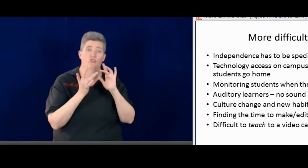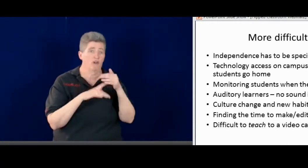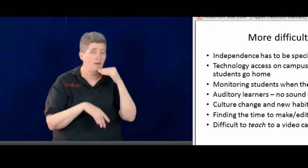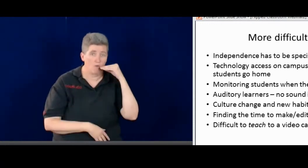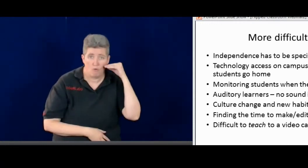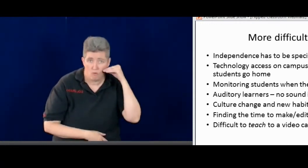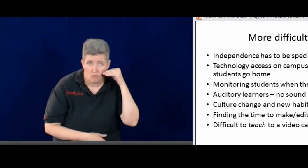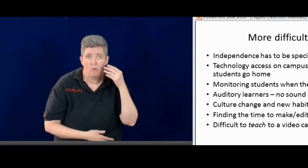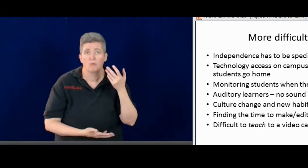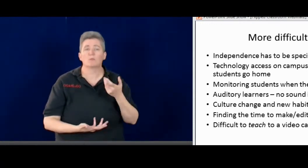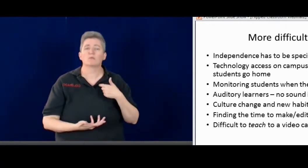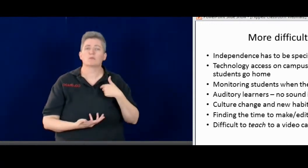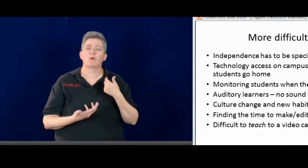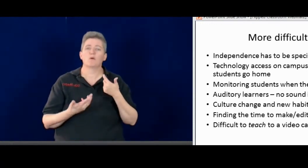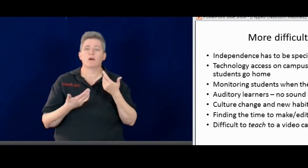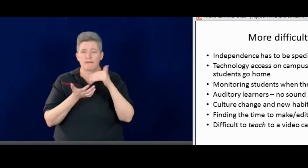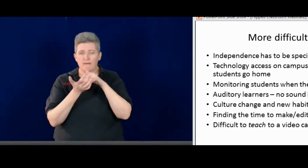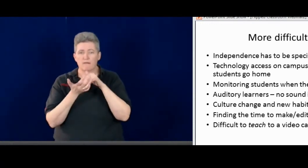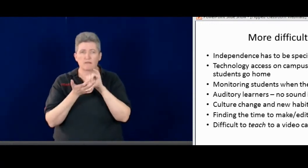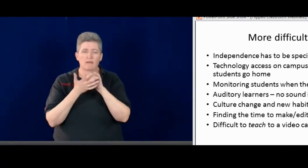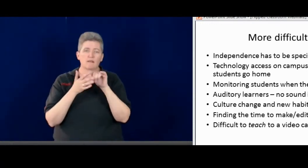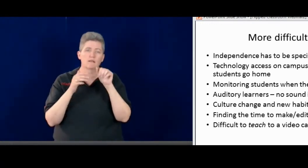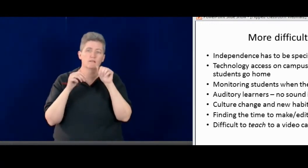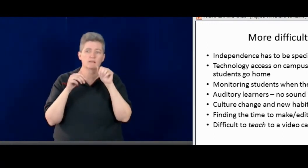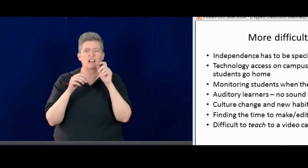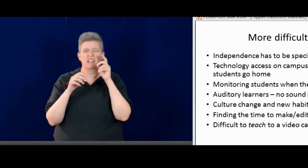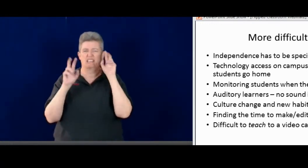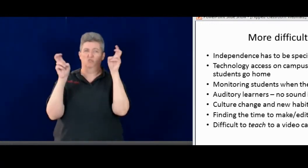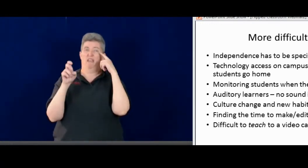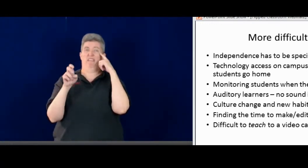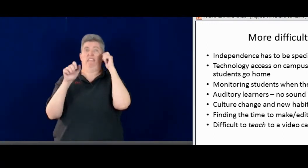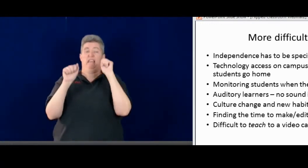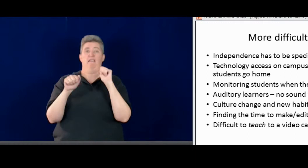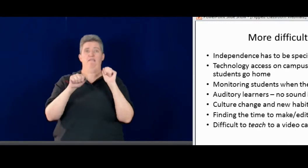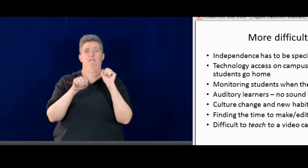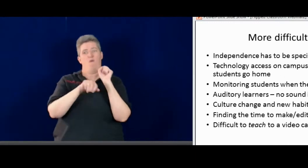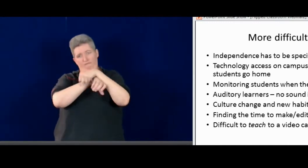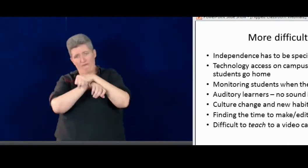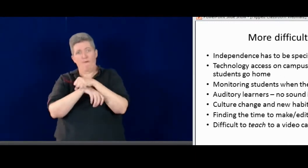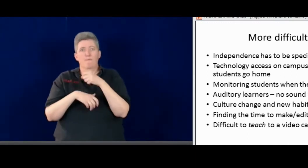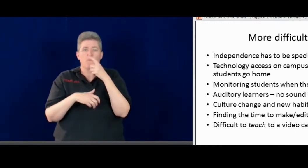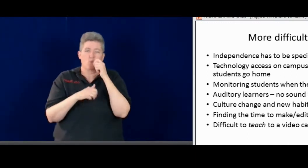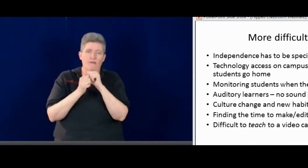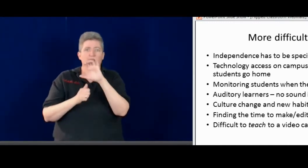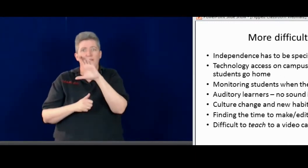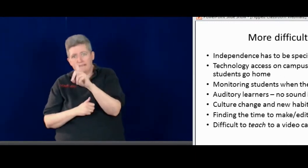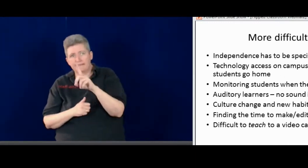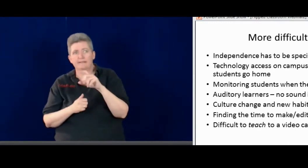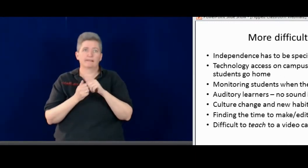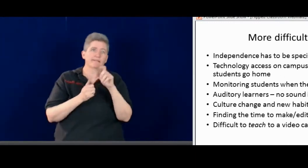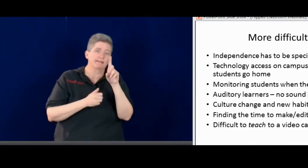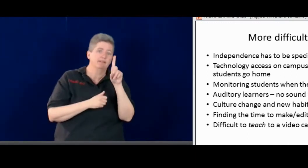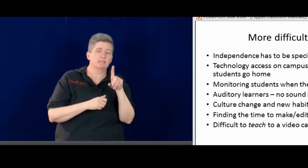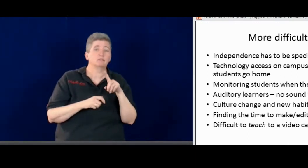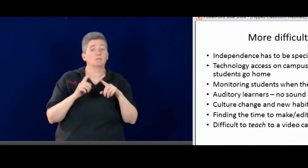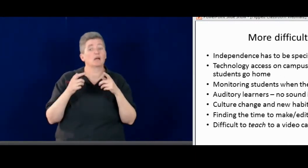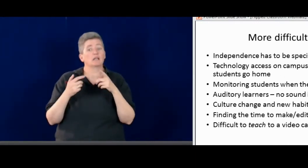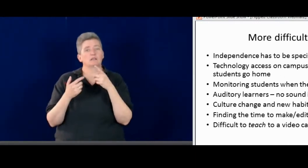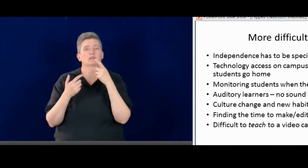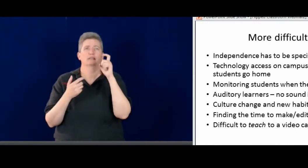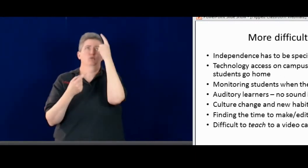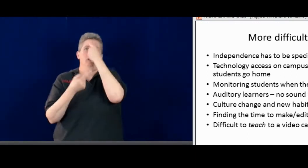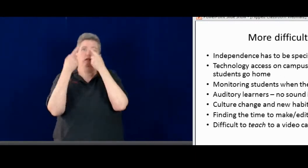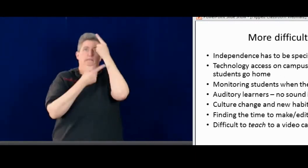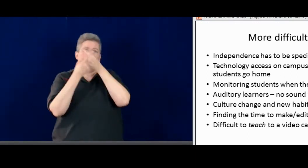home. Or they may not have internet at home. So again, that's an issue that I think can definitely be